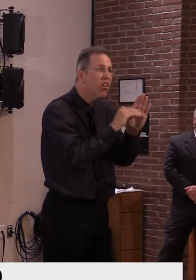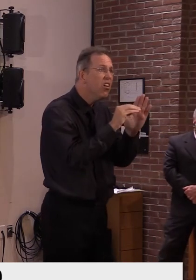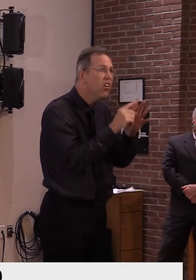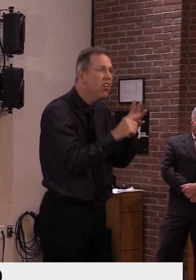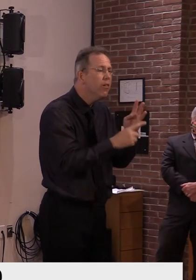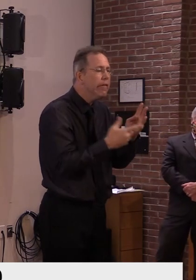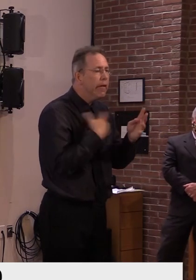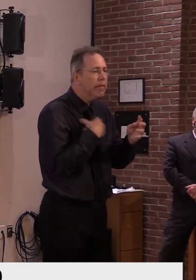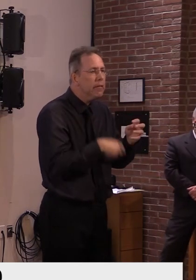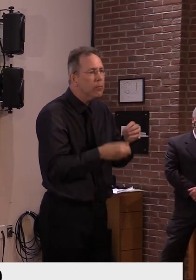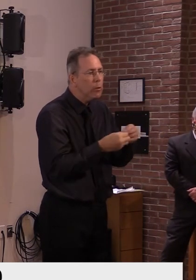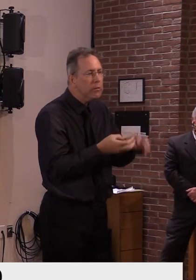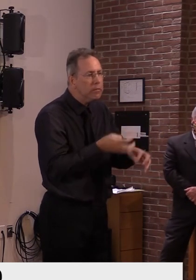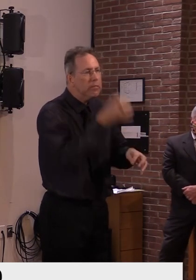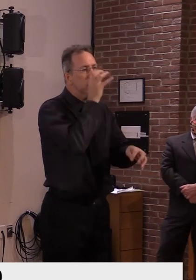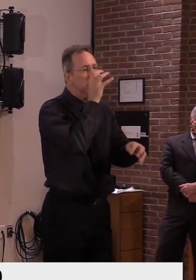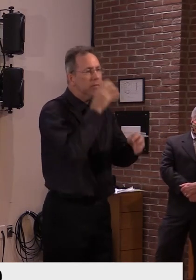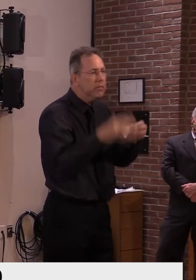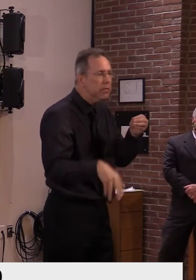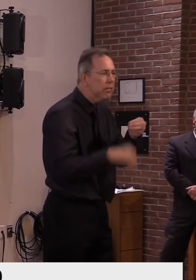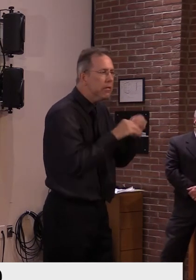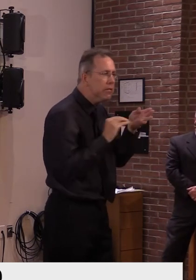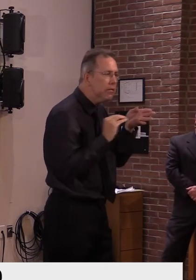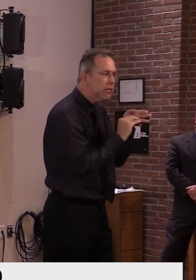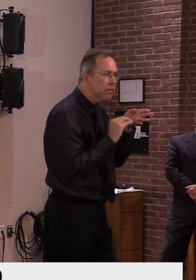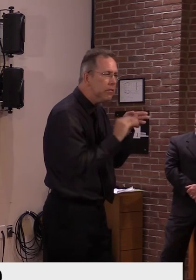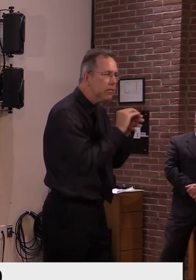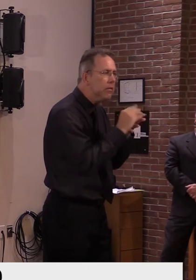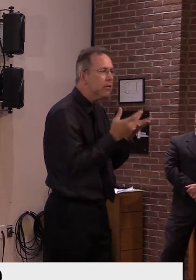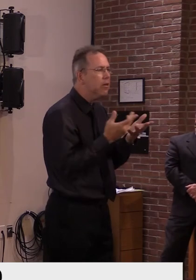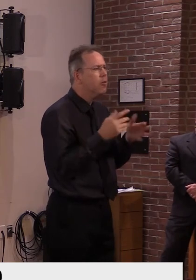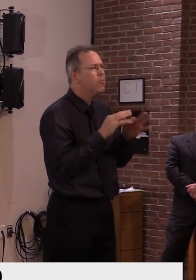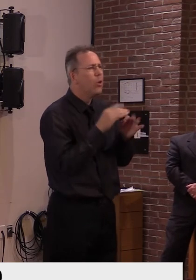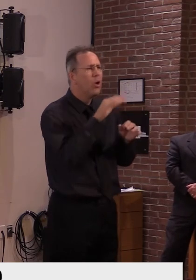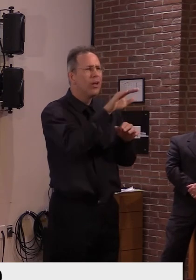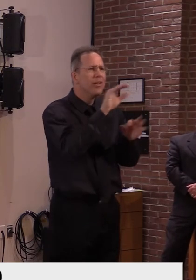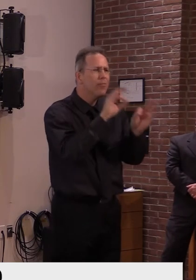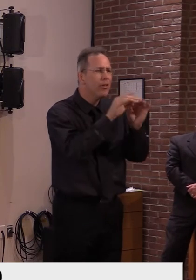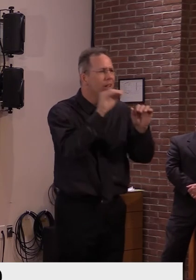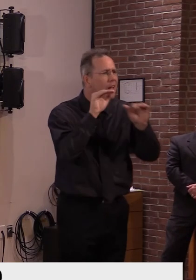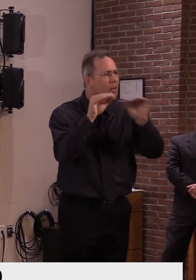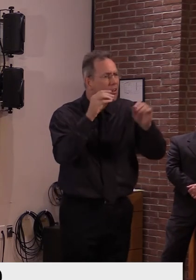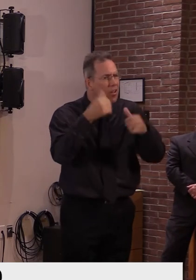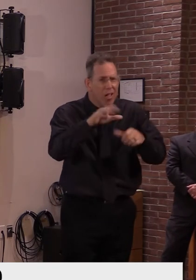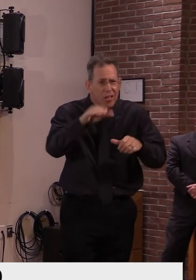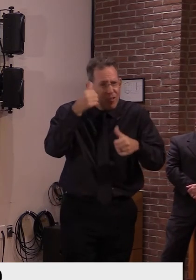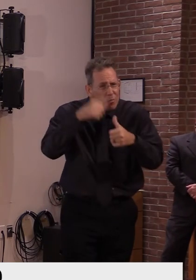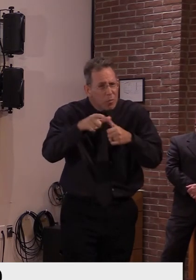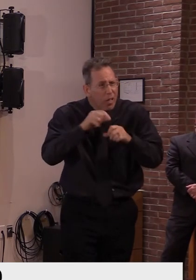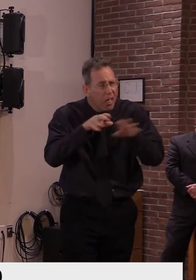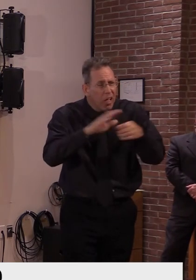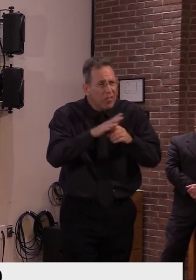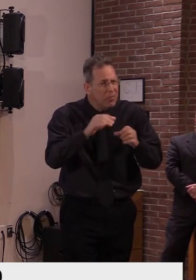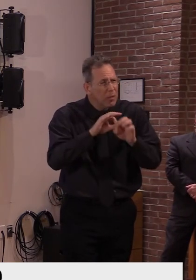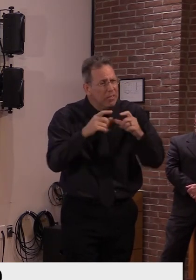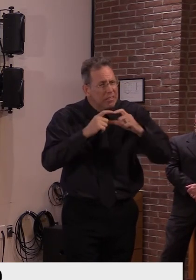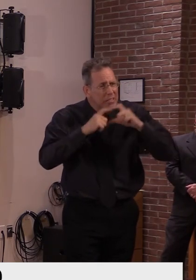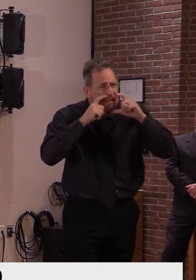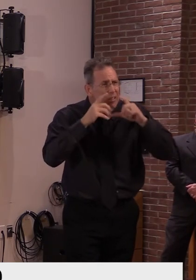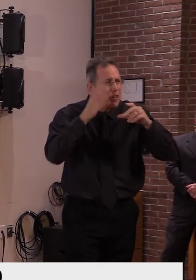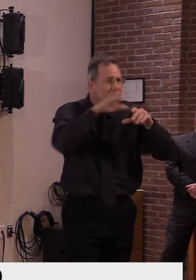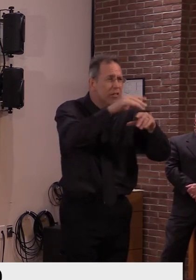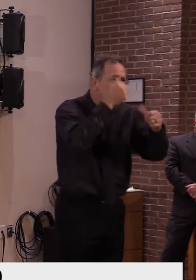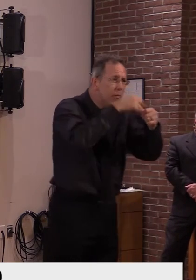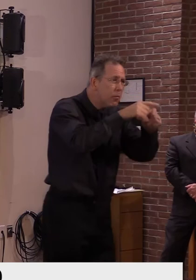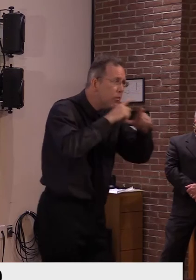facilities and restaurants and so forth are complying and, and taking, uh, the information that we asked them to and, uh, and